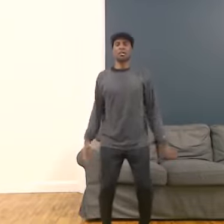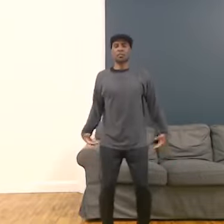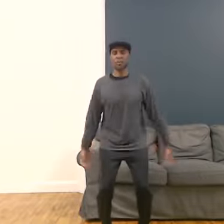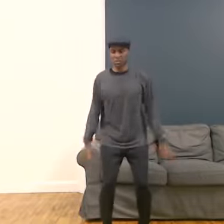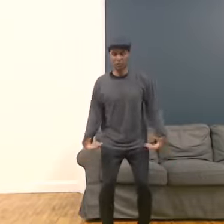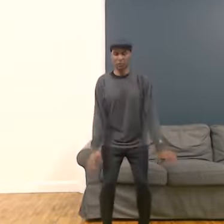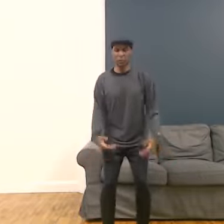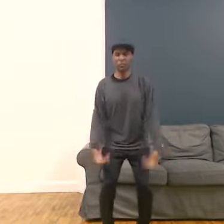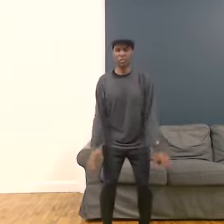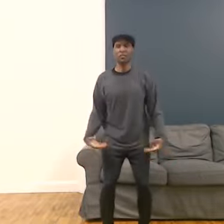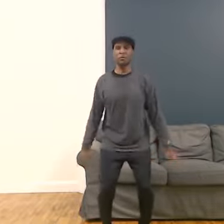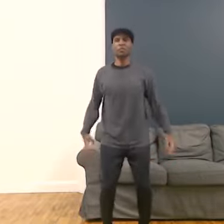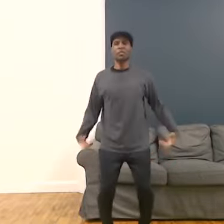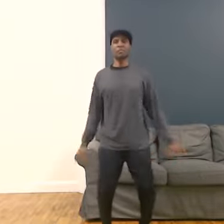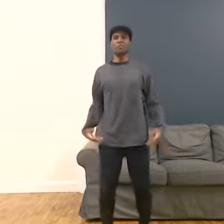As always, do what feels comfortable for you.